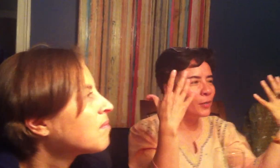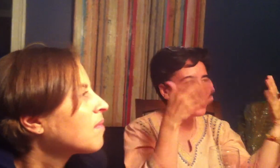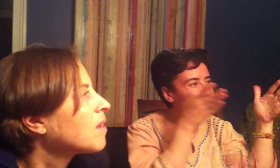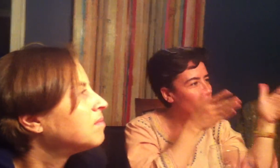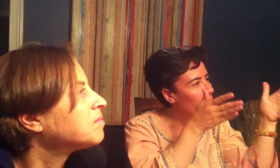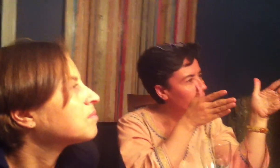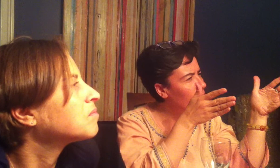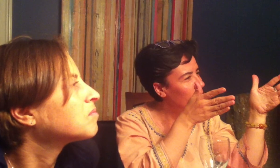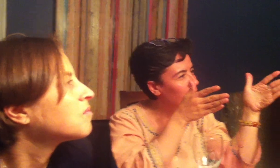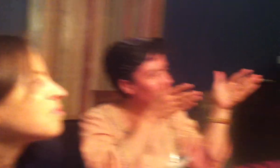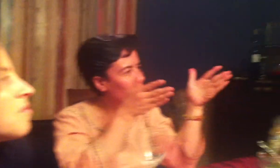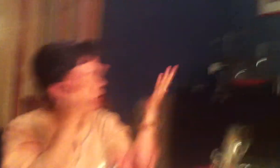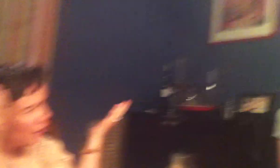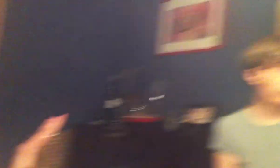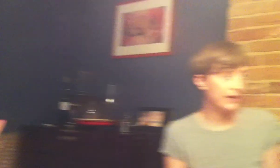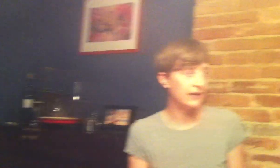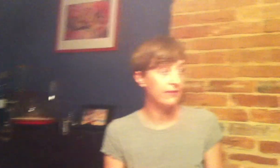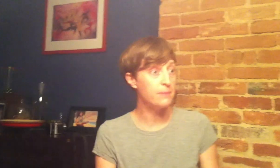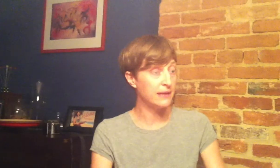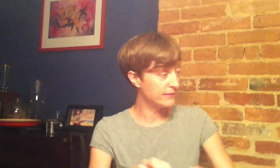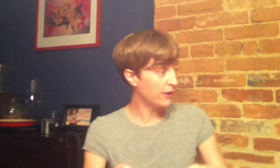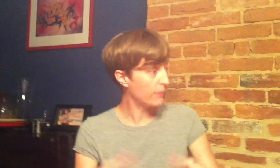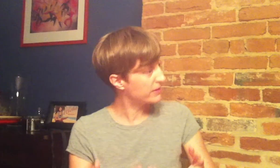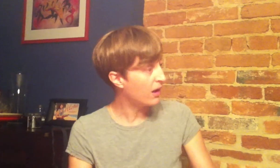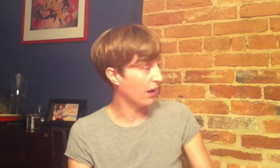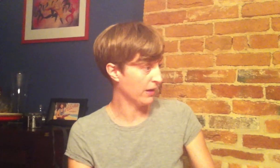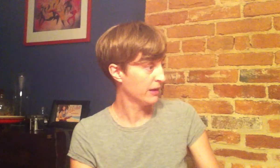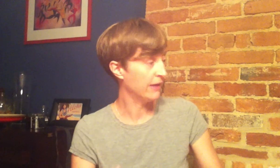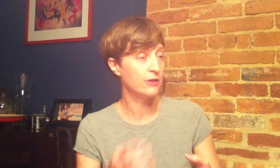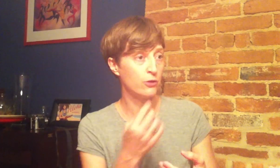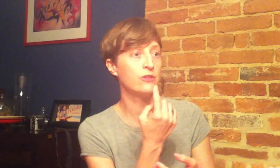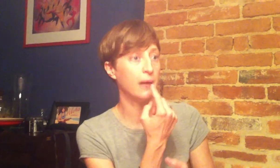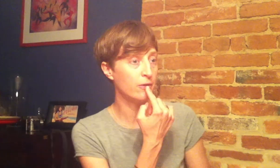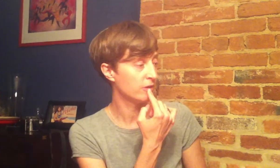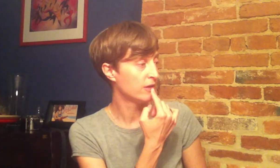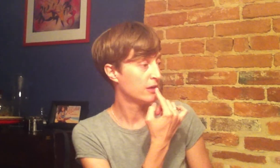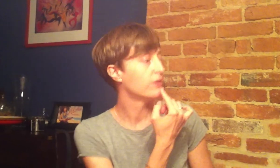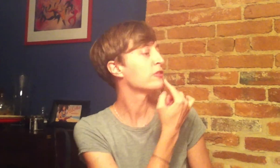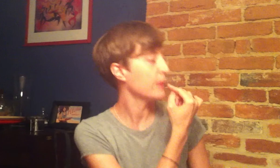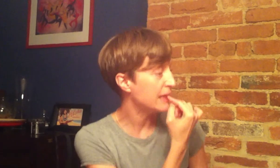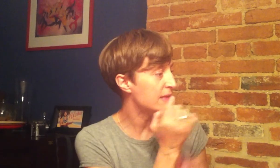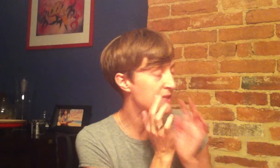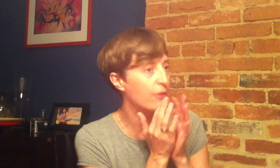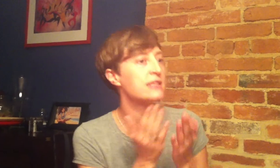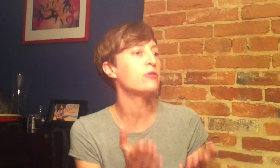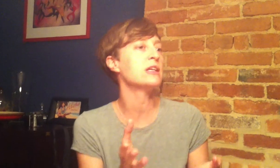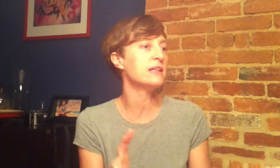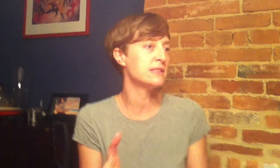clear. can break it down. When I was in seventh grade, they made us diagram the tongue, and they told us about, oh, sweet, the sour. Because they were telling us